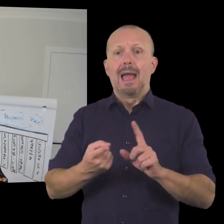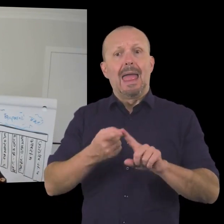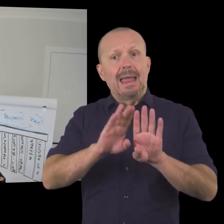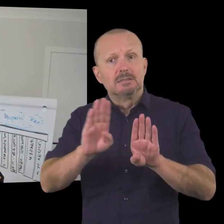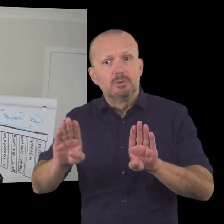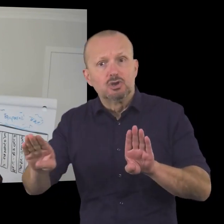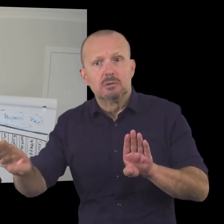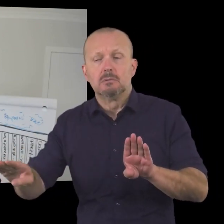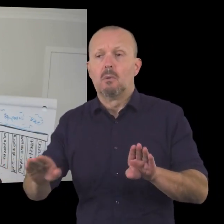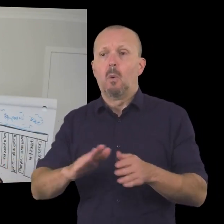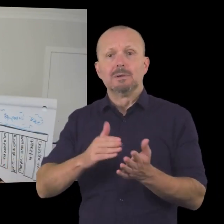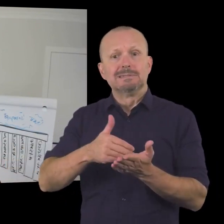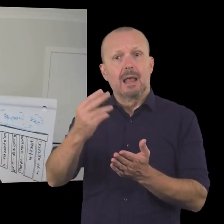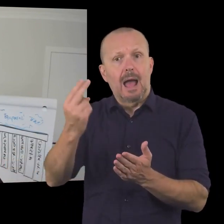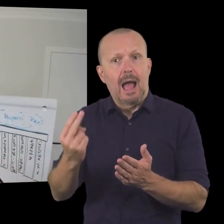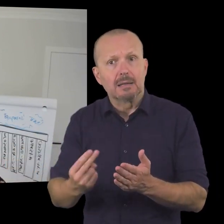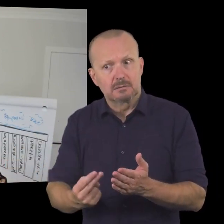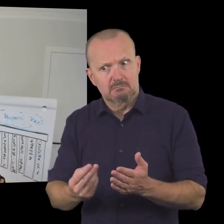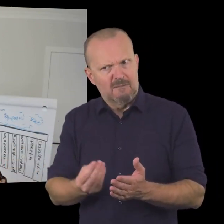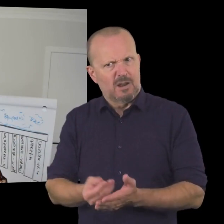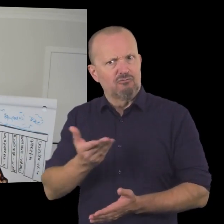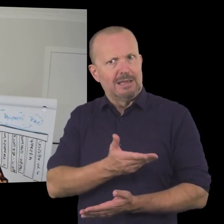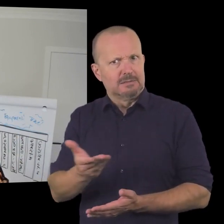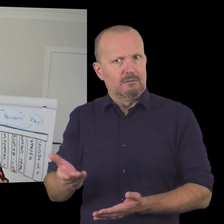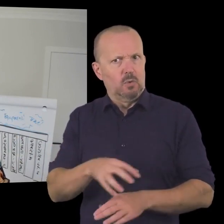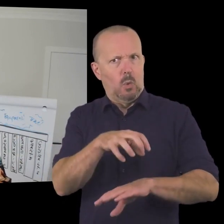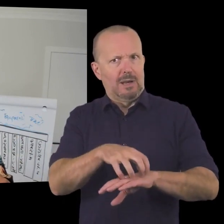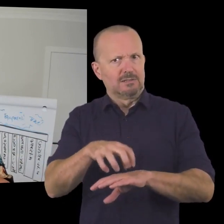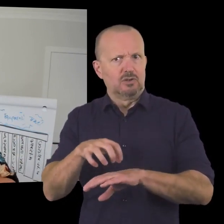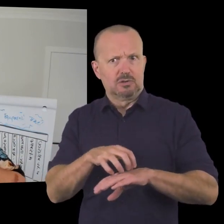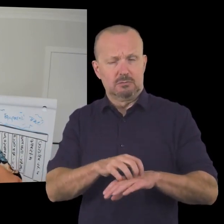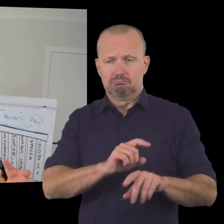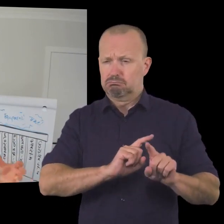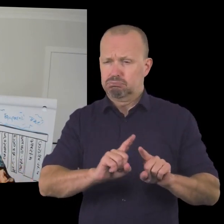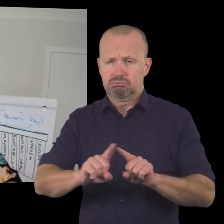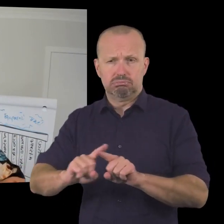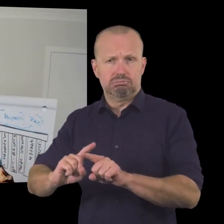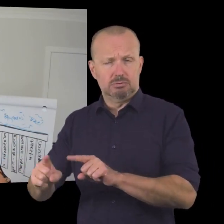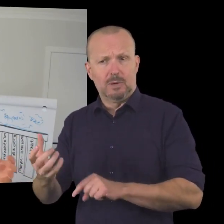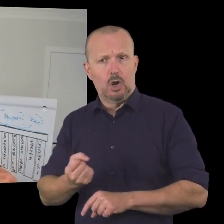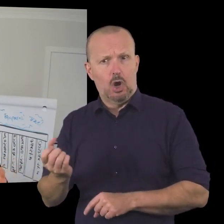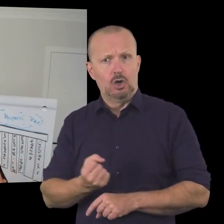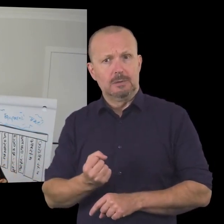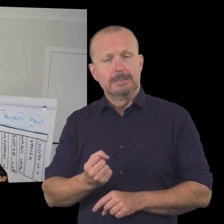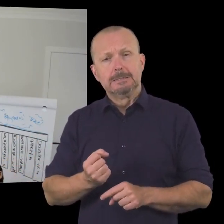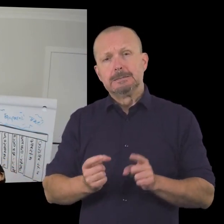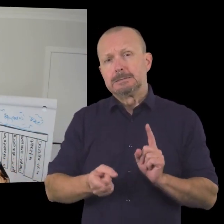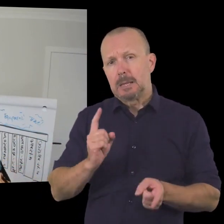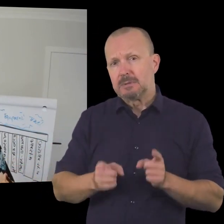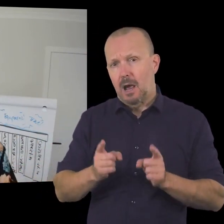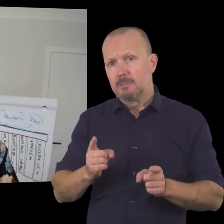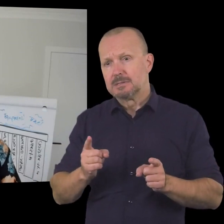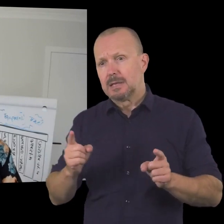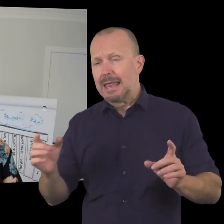exhibitions or sell art as a way of potentially raising funds for your organization there's all sorts of different ways that you can earn income